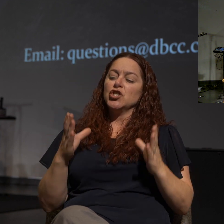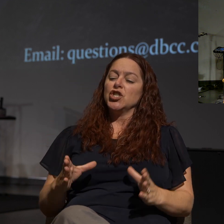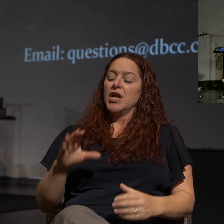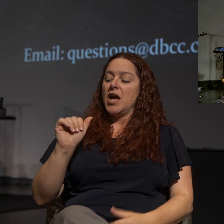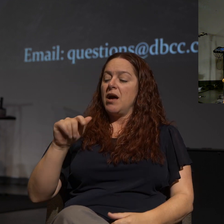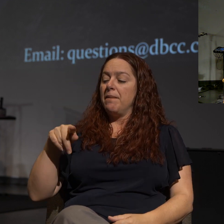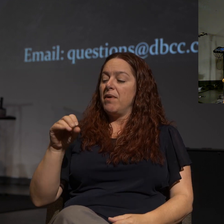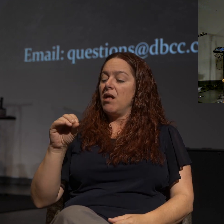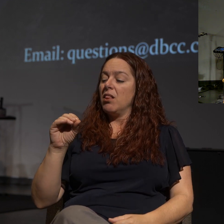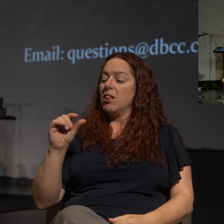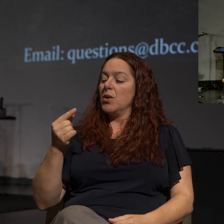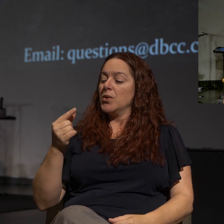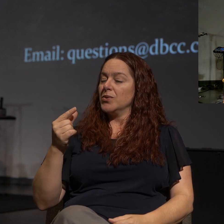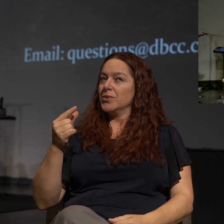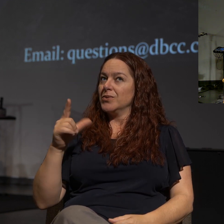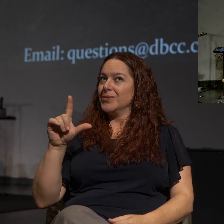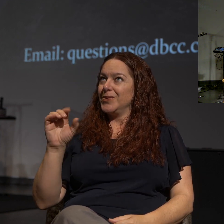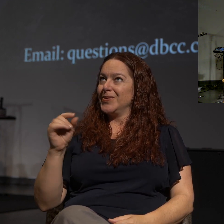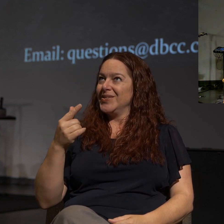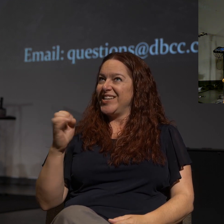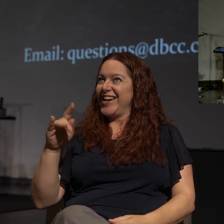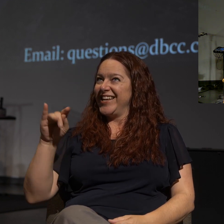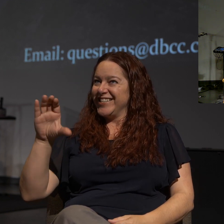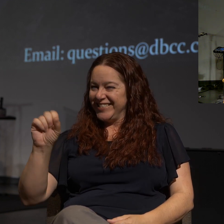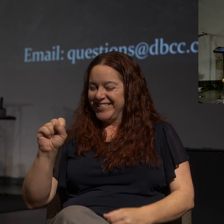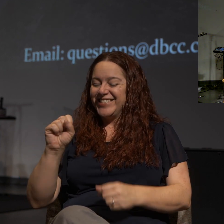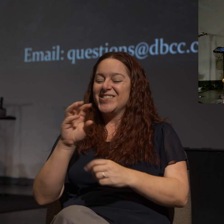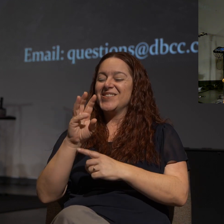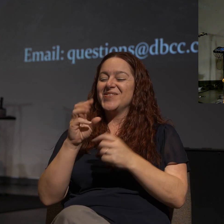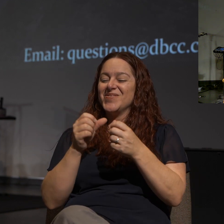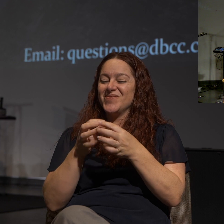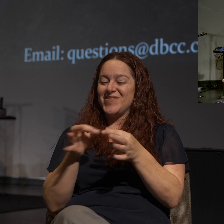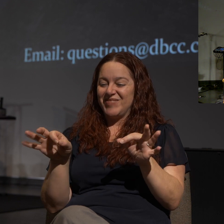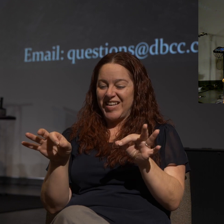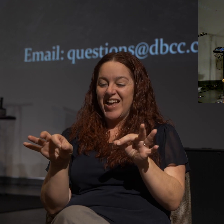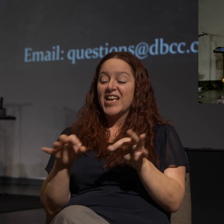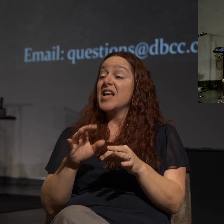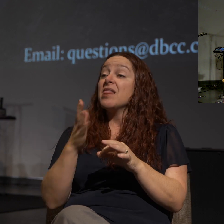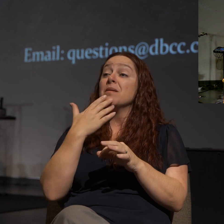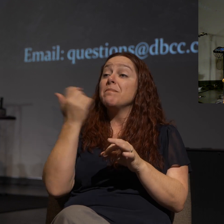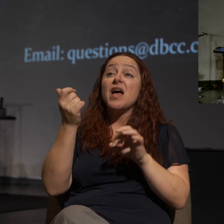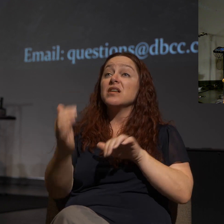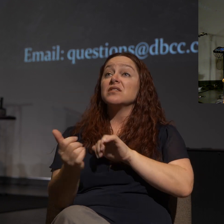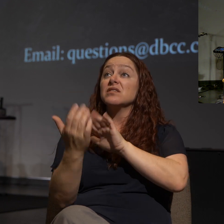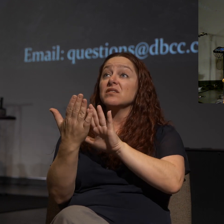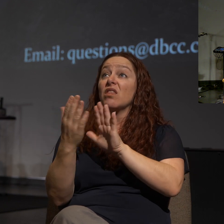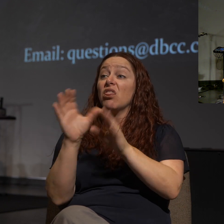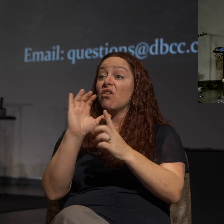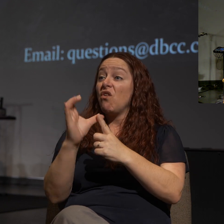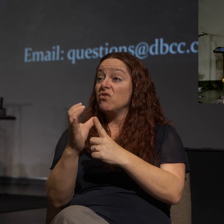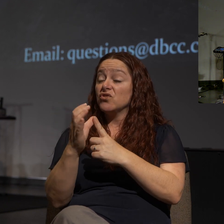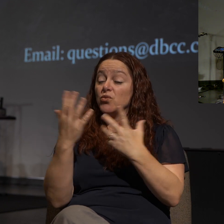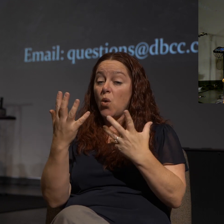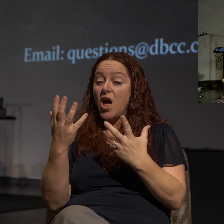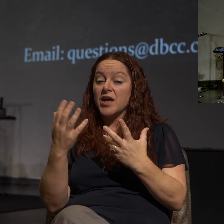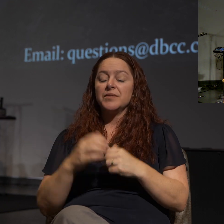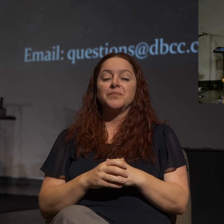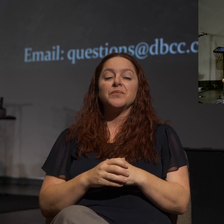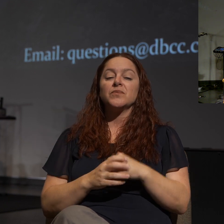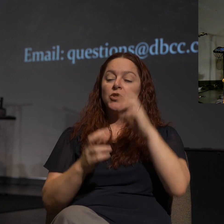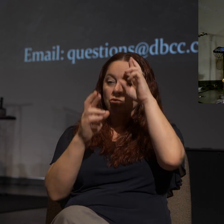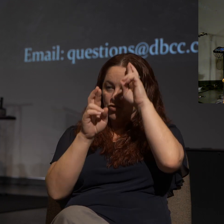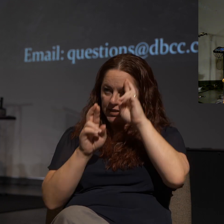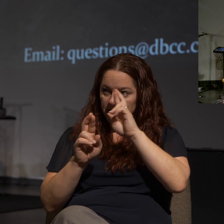And he once made the comment in a talk that I heard from him, where he said, the best way to approach our culture is to think this way. To respect